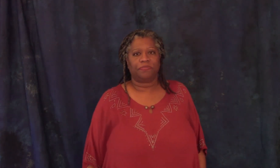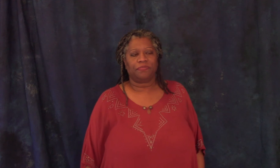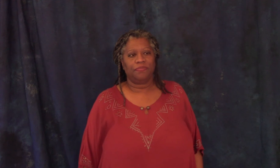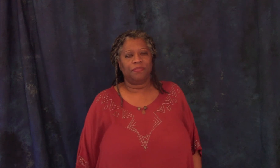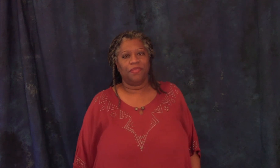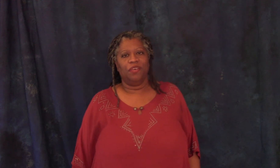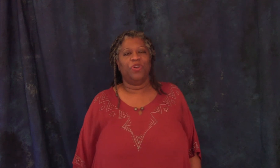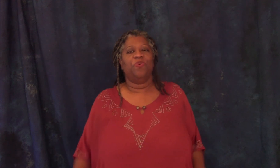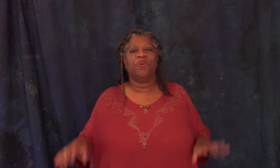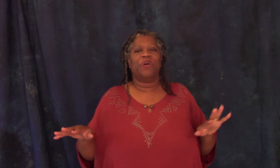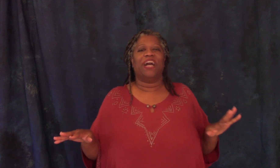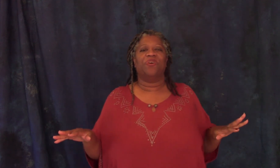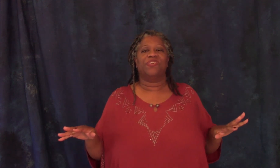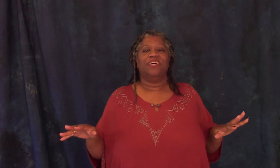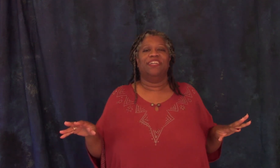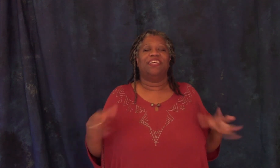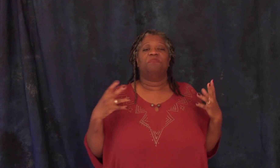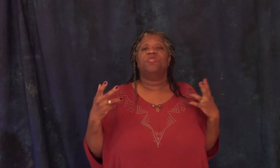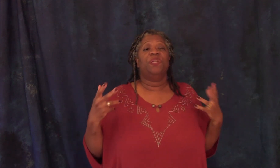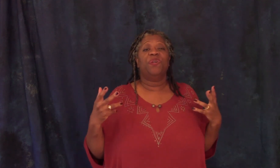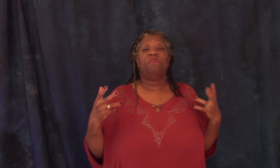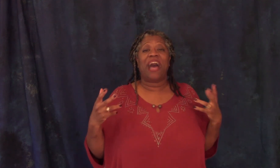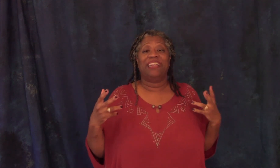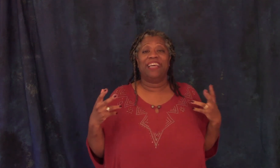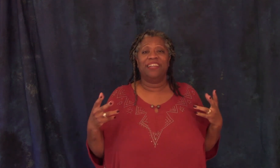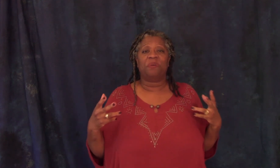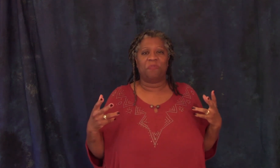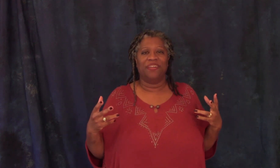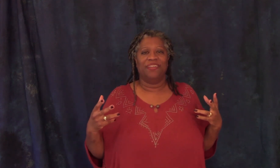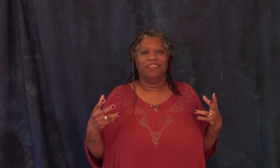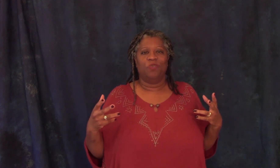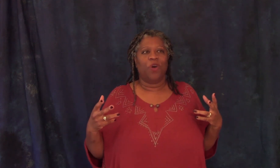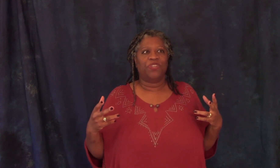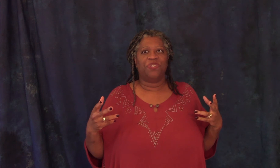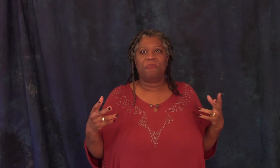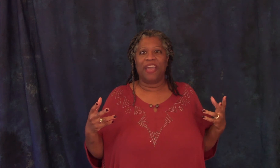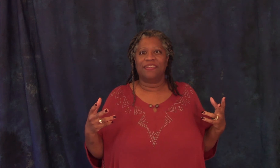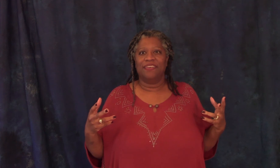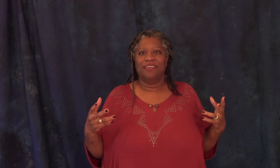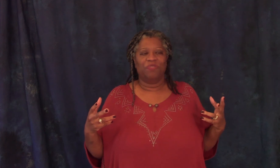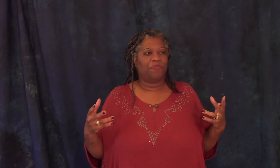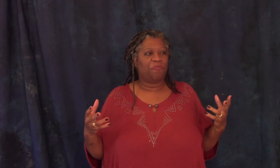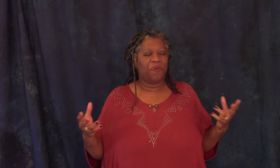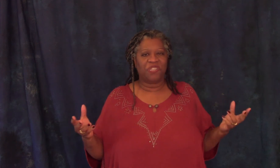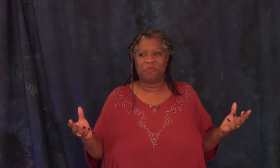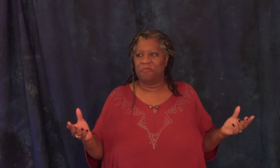well when word went out that the most learned man in the kingdom wanted to debate one of the poorest people